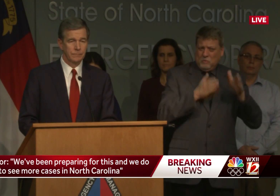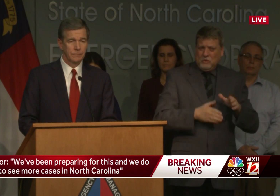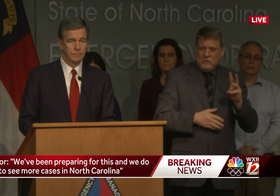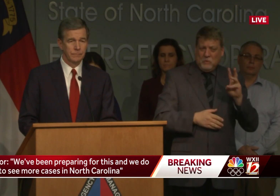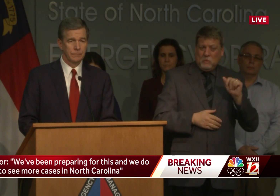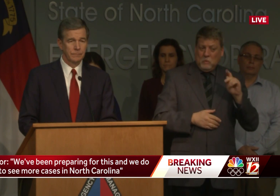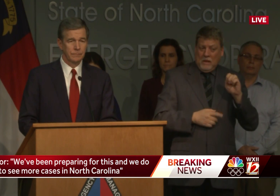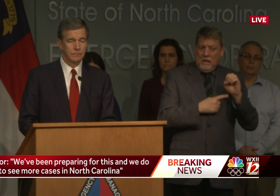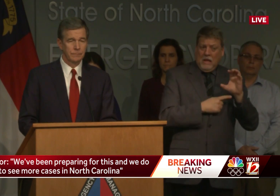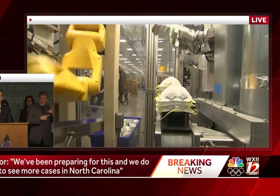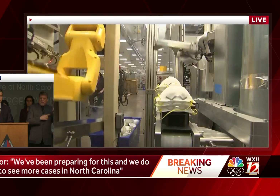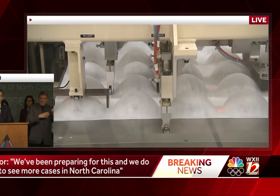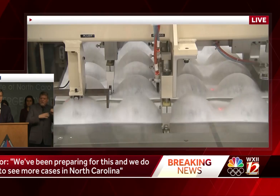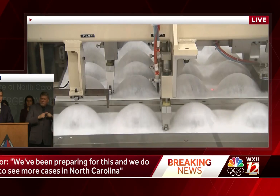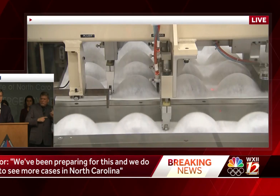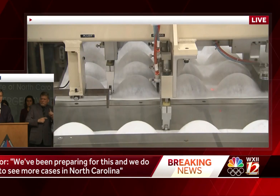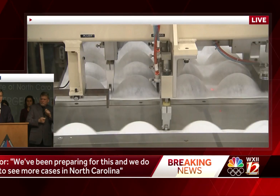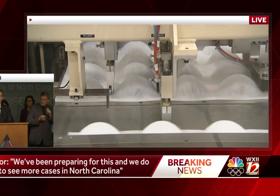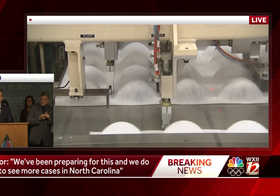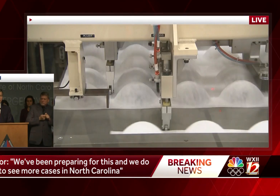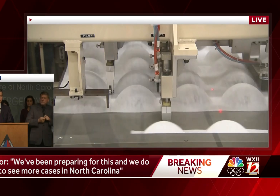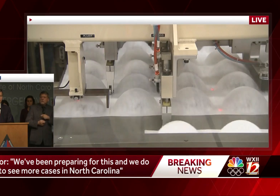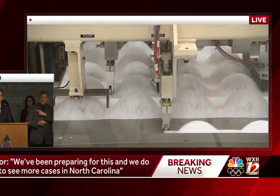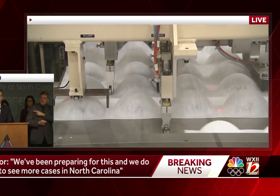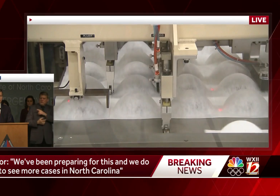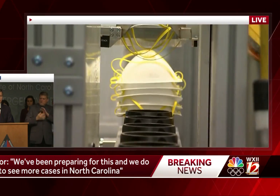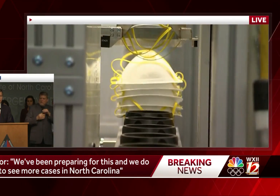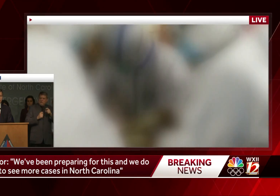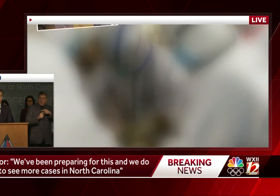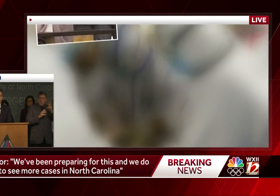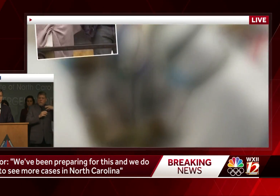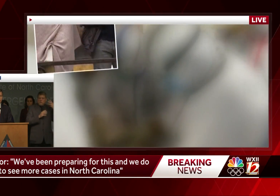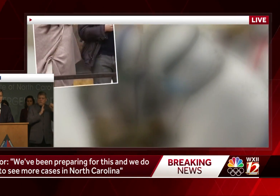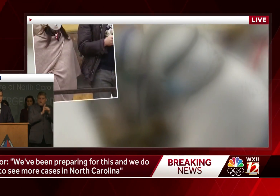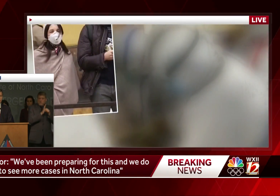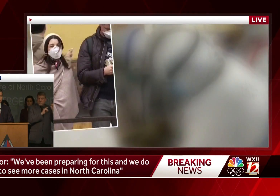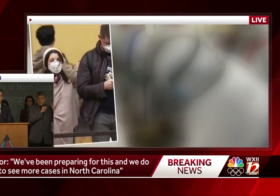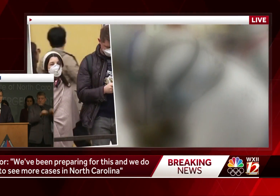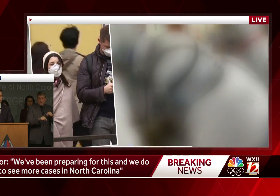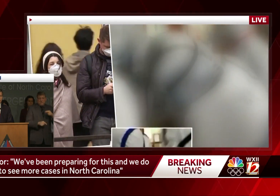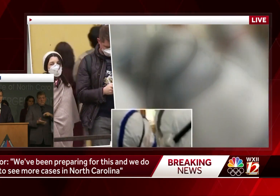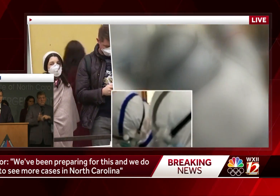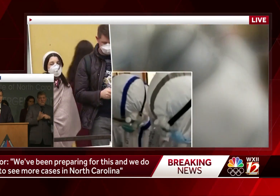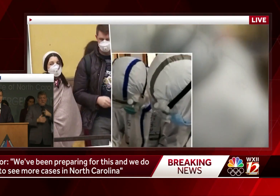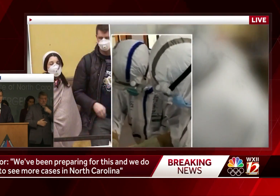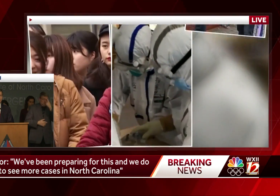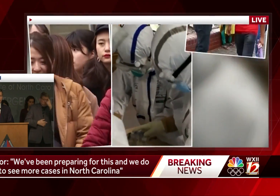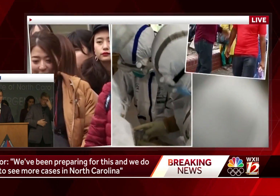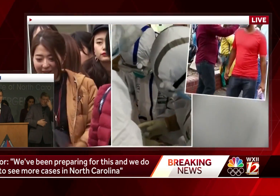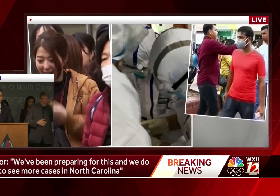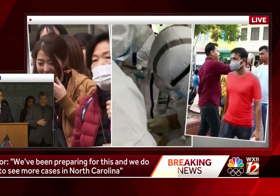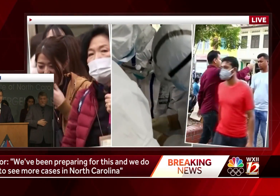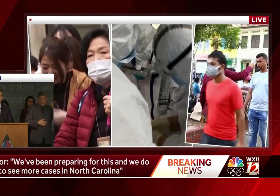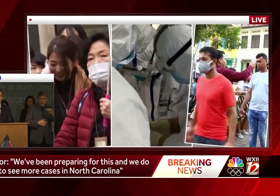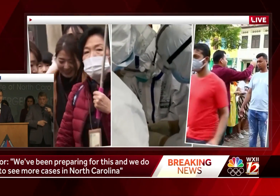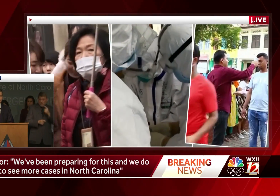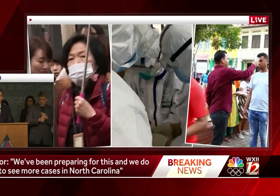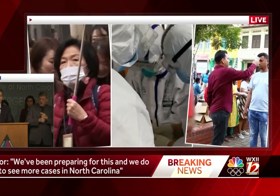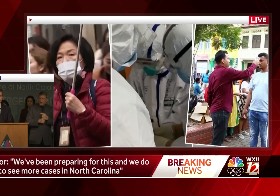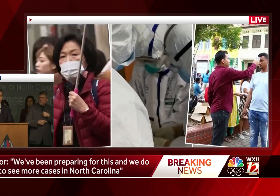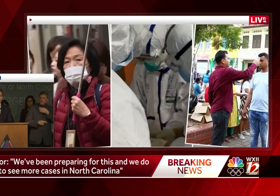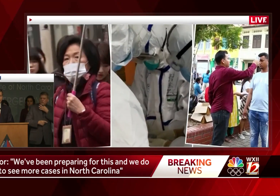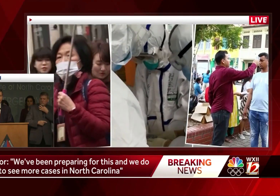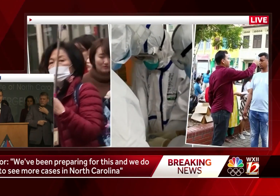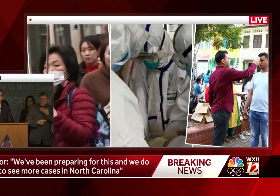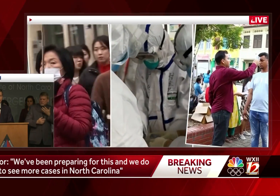and the fact that this person came from Washington would lead me to believe that it came back here through an airline or something like that? Is there any